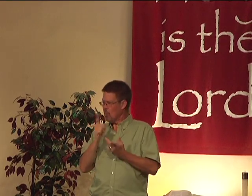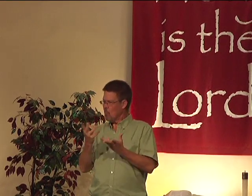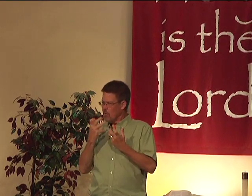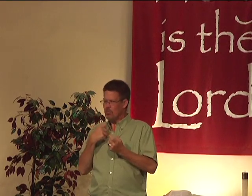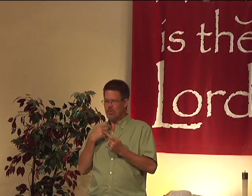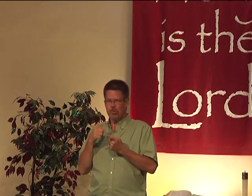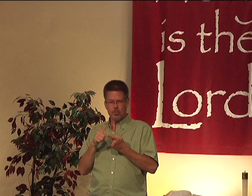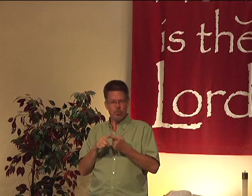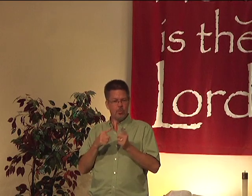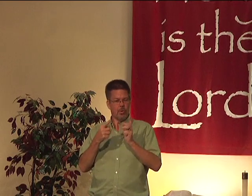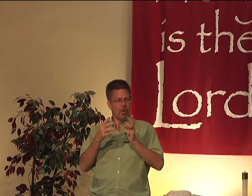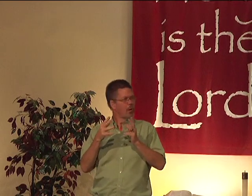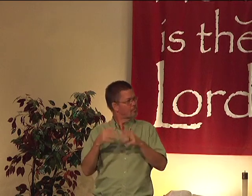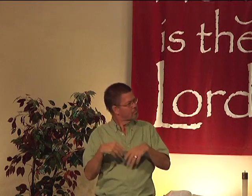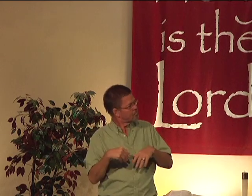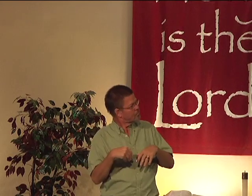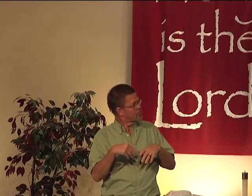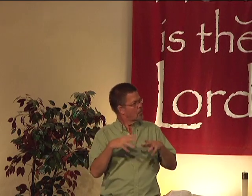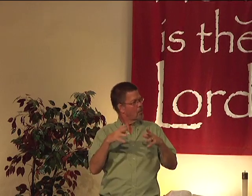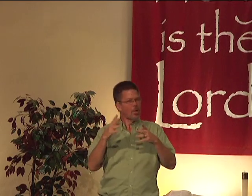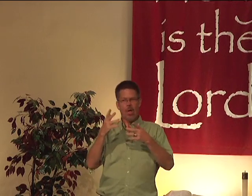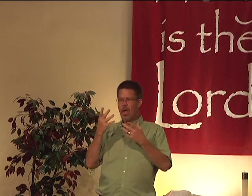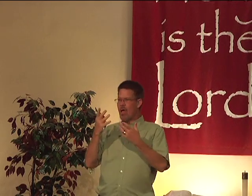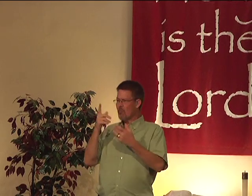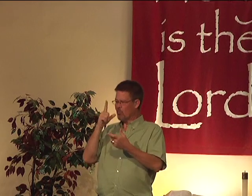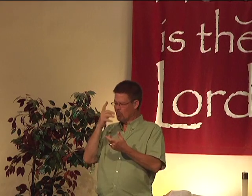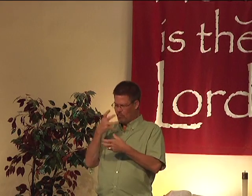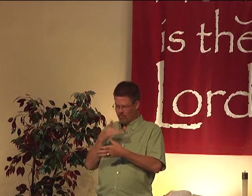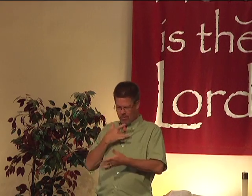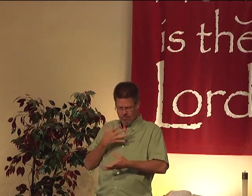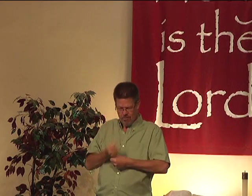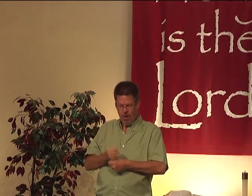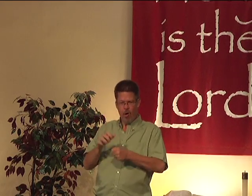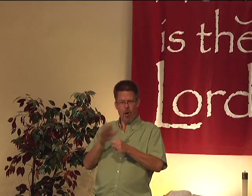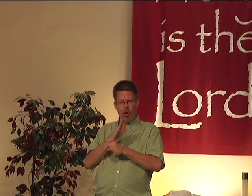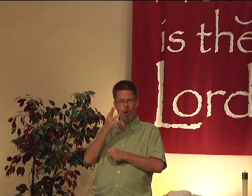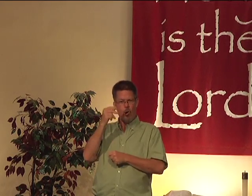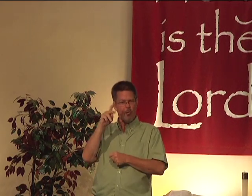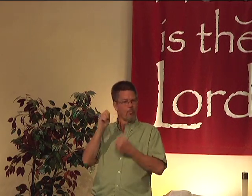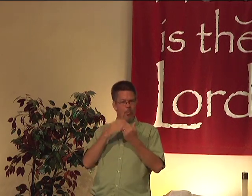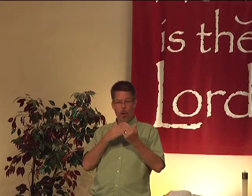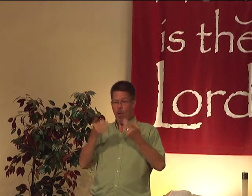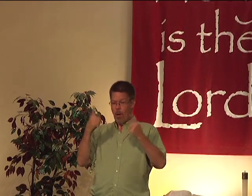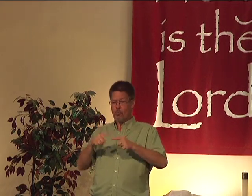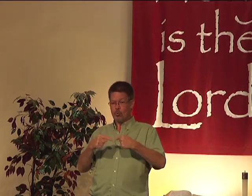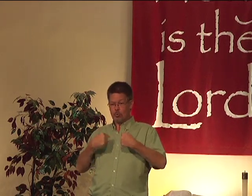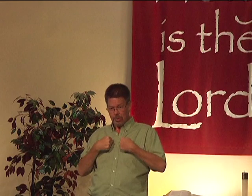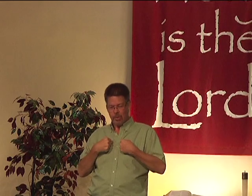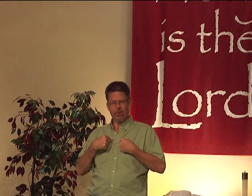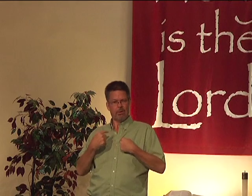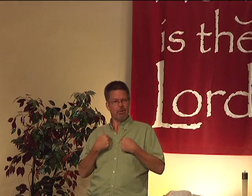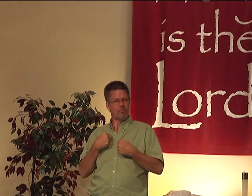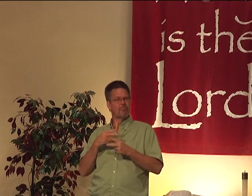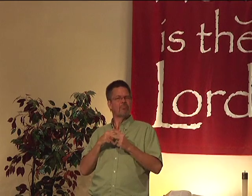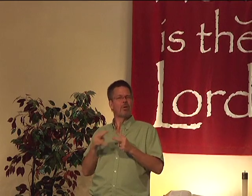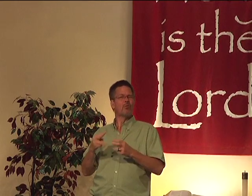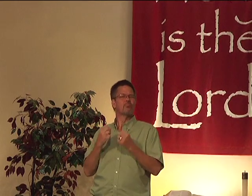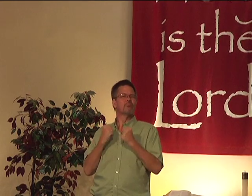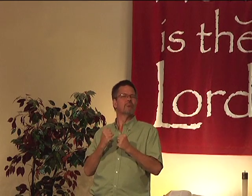He really wants me to feel confident in that hope that whatever happens to me,